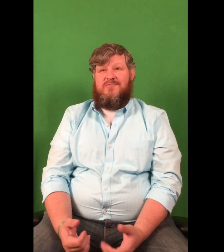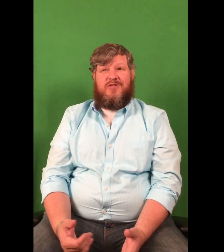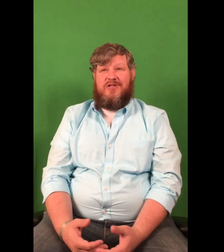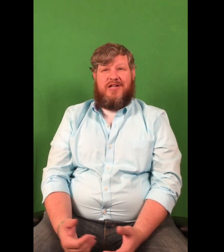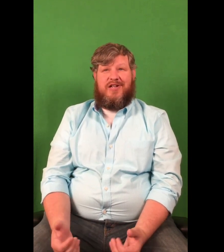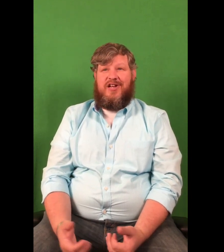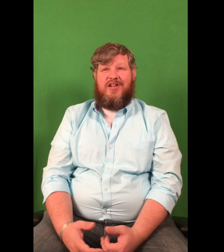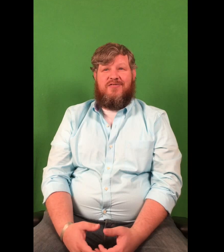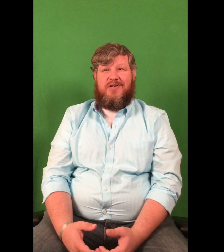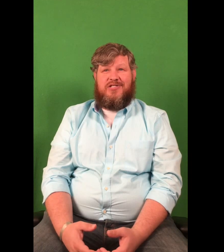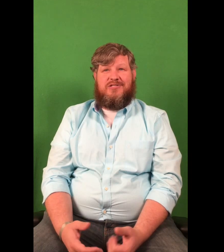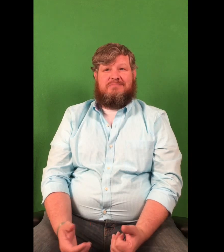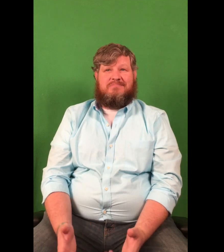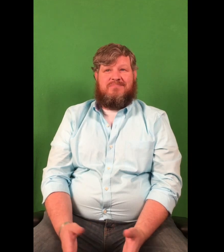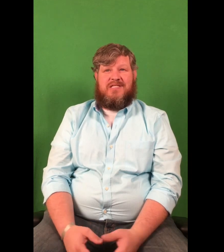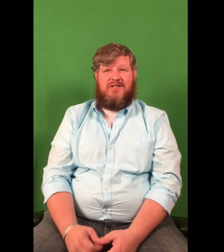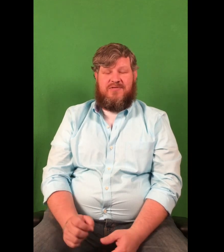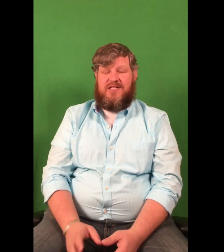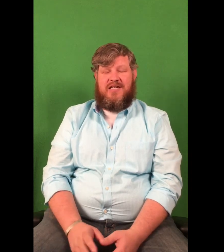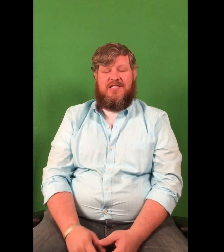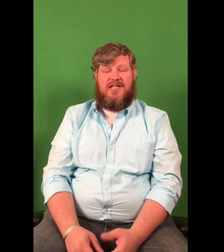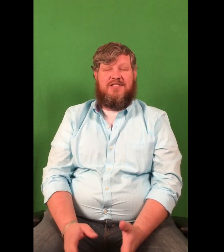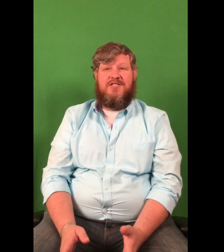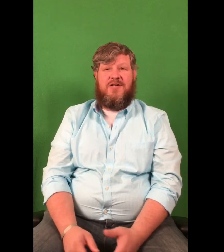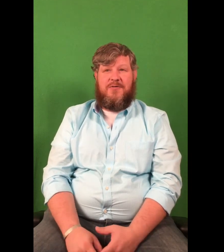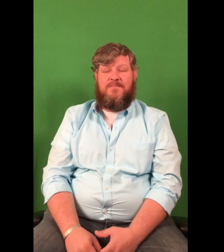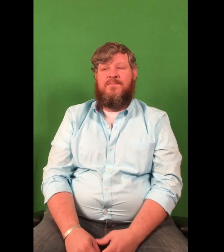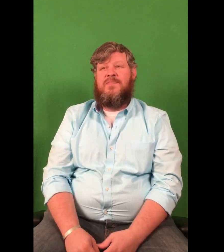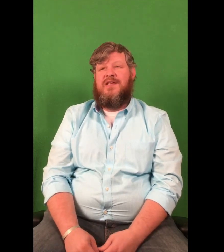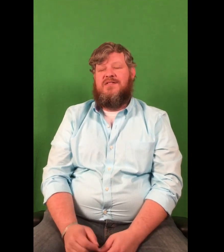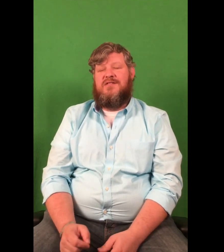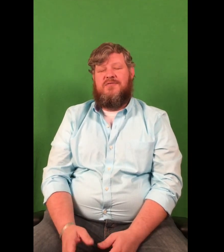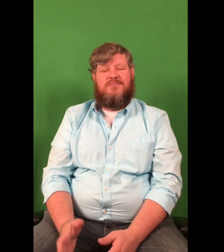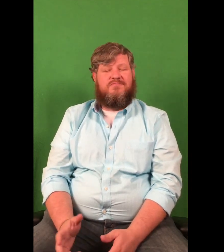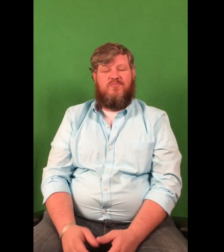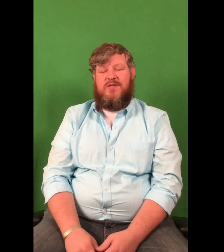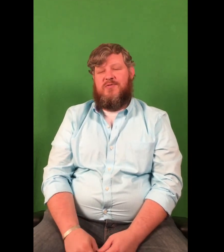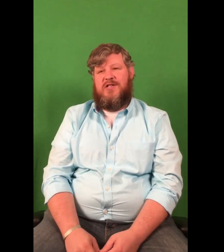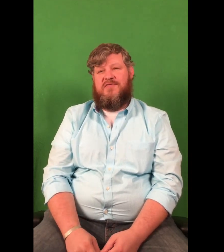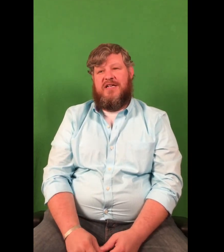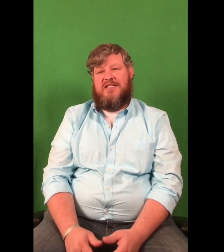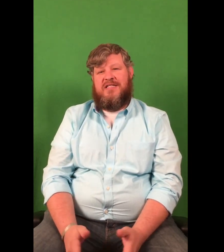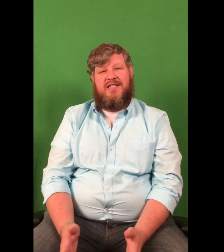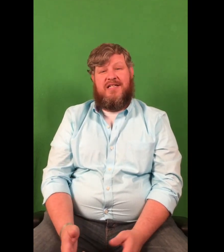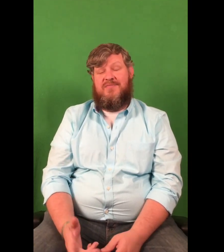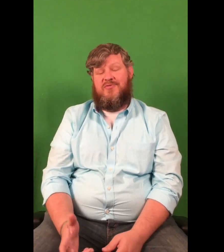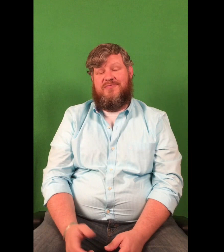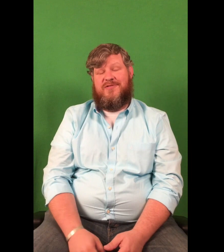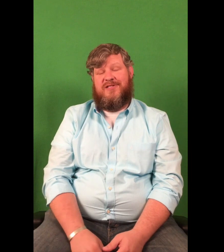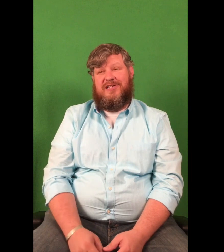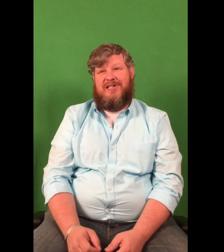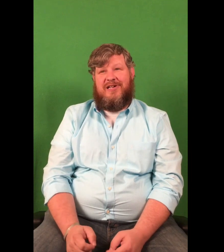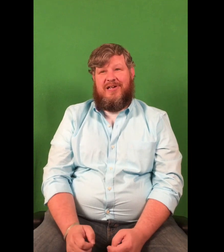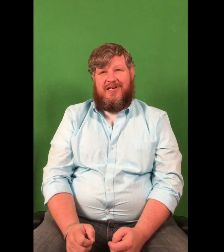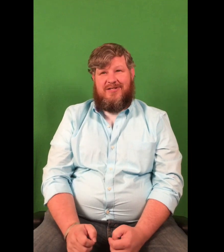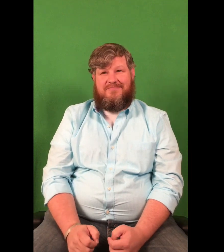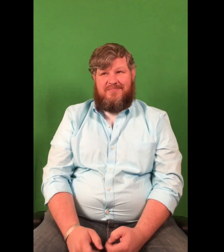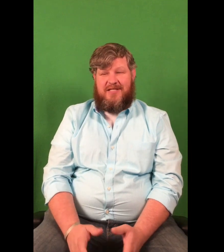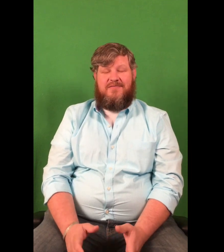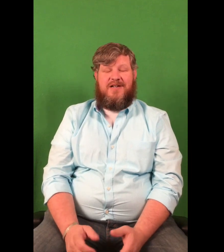we couldn't get any information, you know, besides just go. So, when it was to Ware's Valley and then that's the point when ended up in the